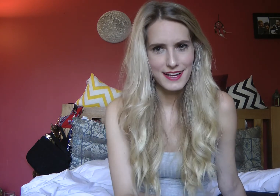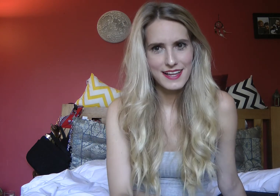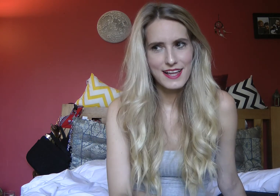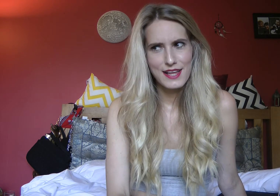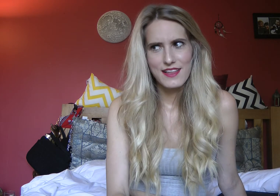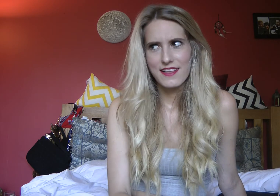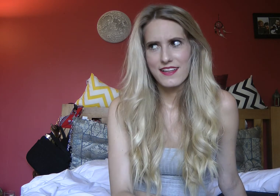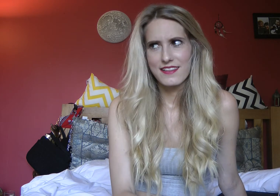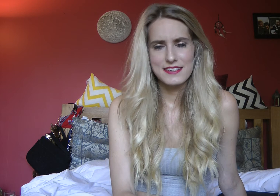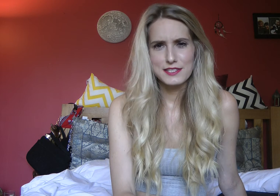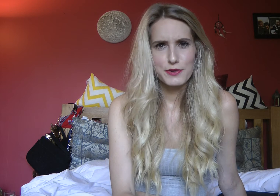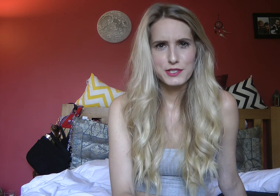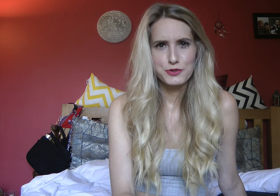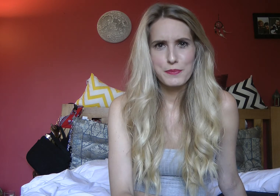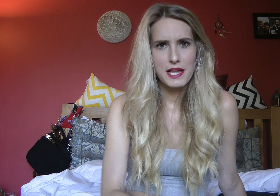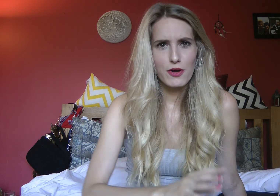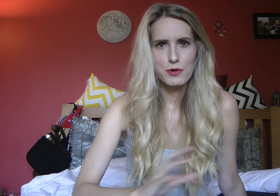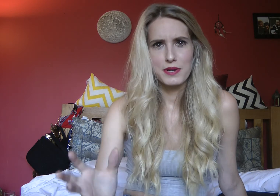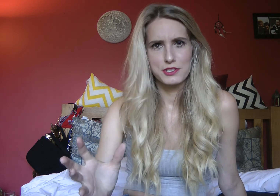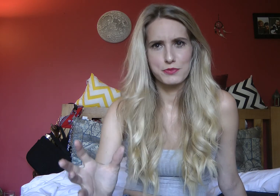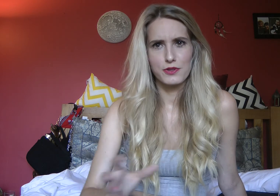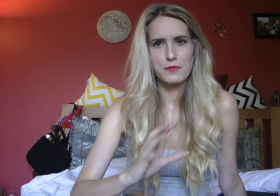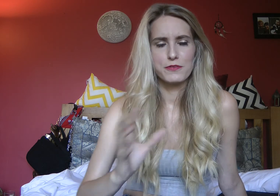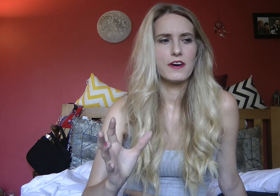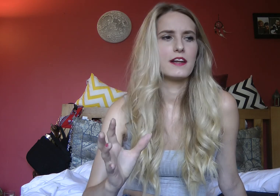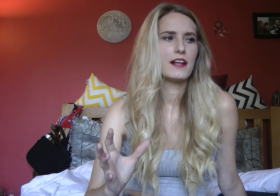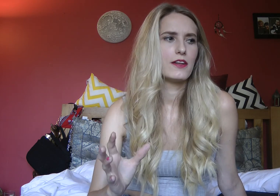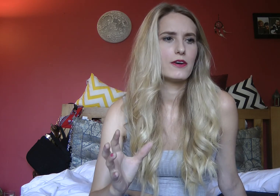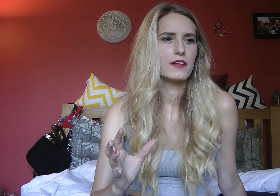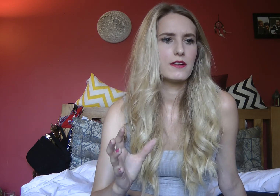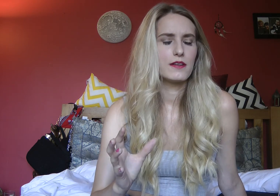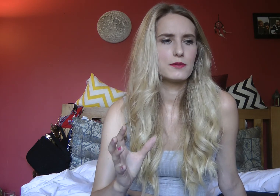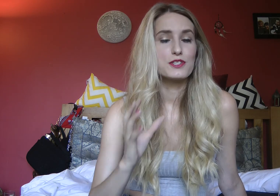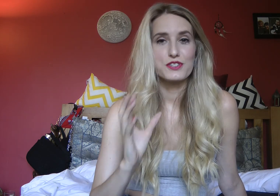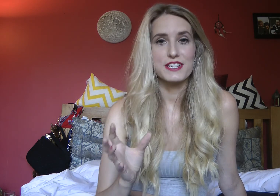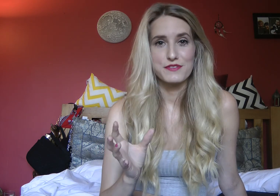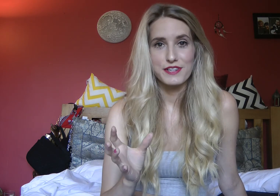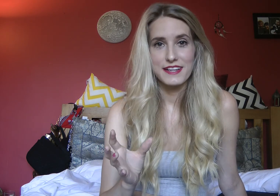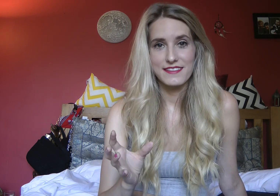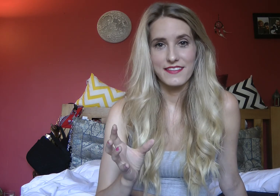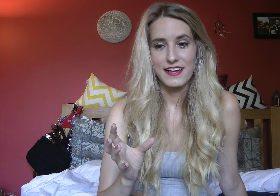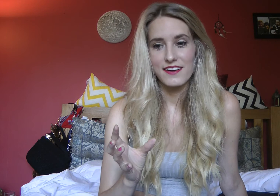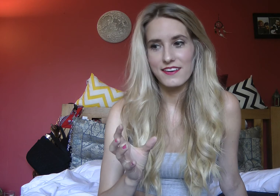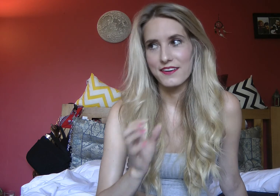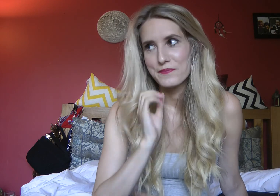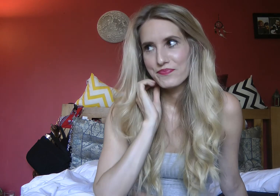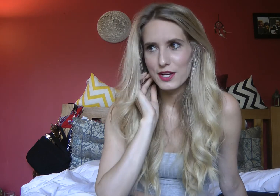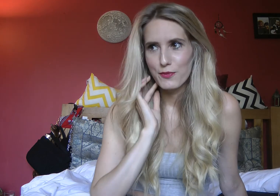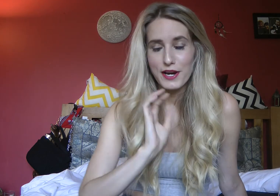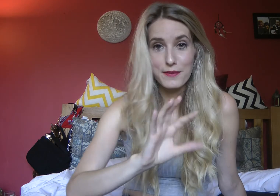these situations would be a lot more pleasurable a lot more fun a lot more stress-free than they are when I